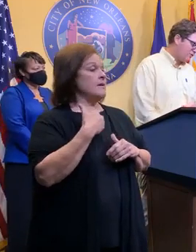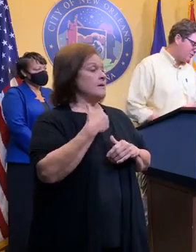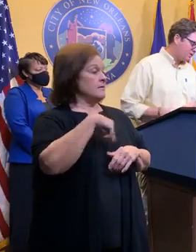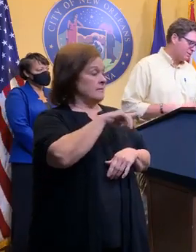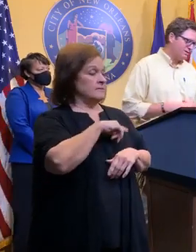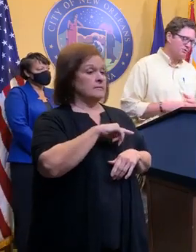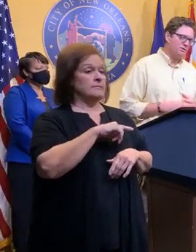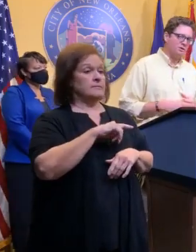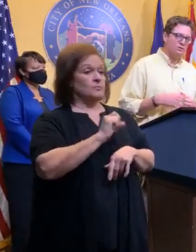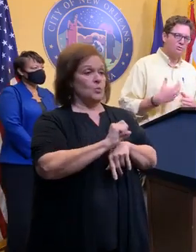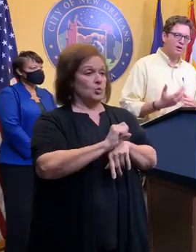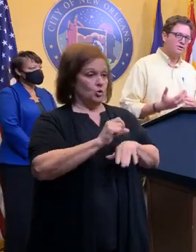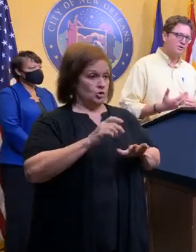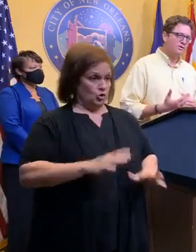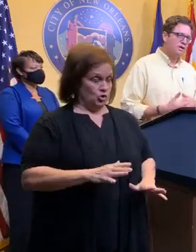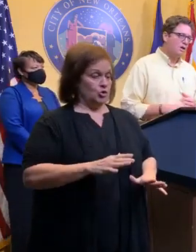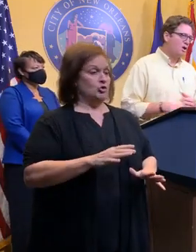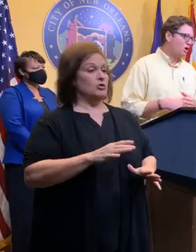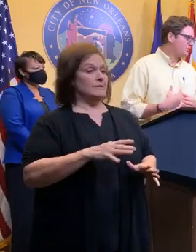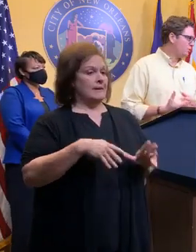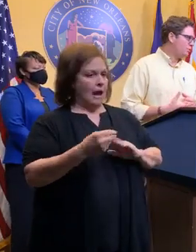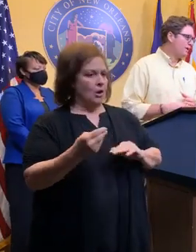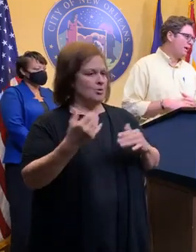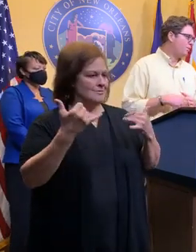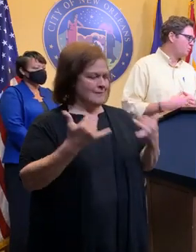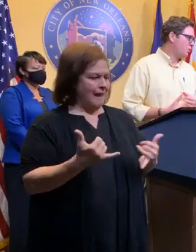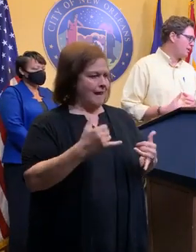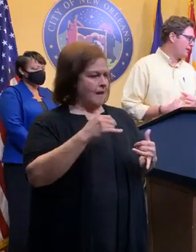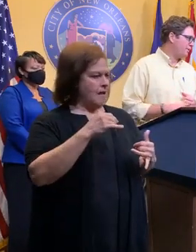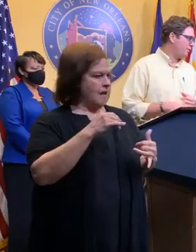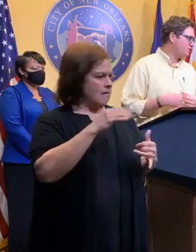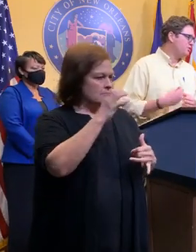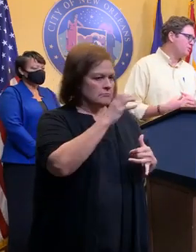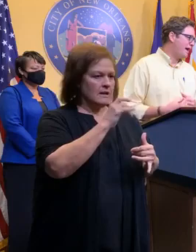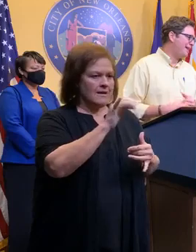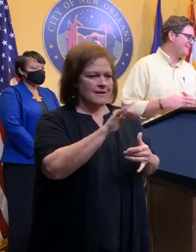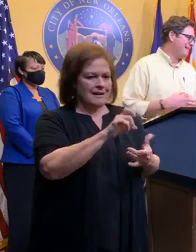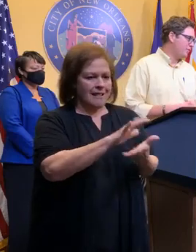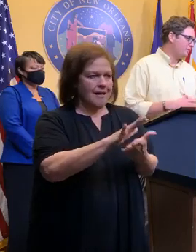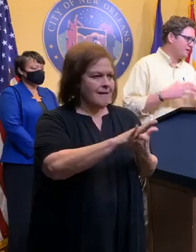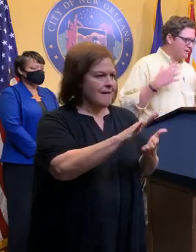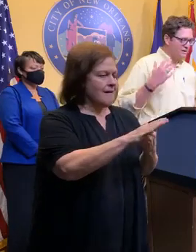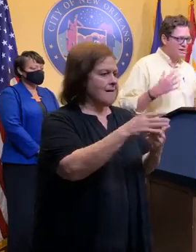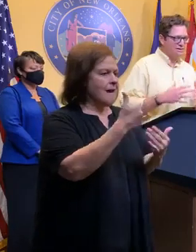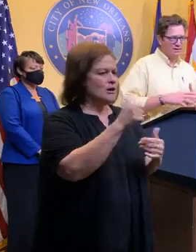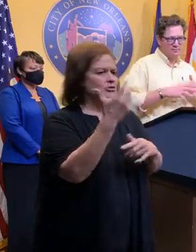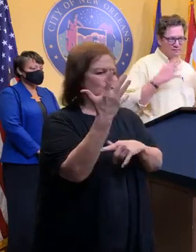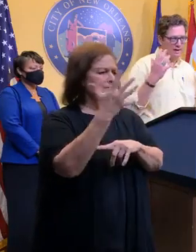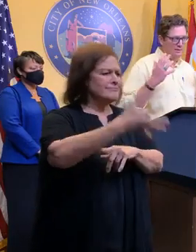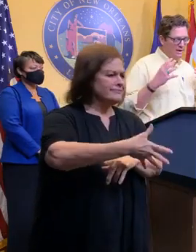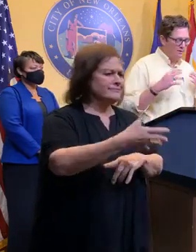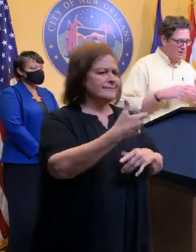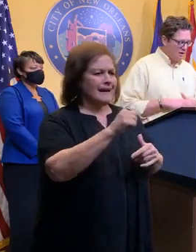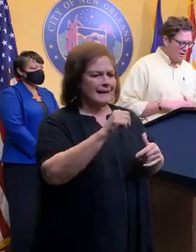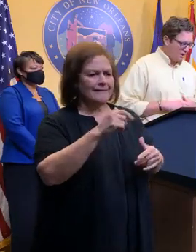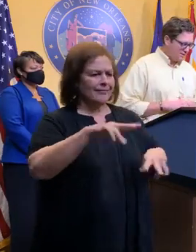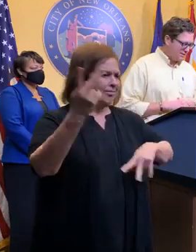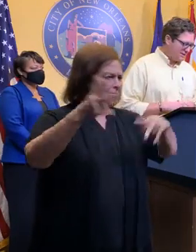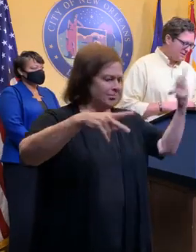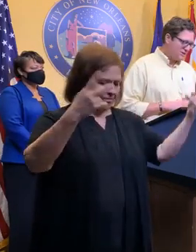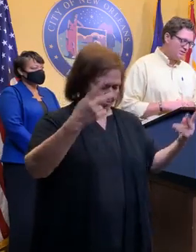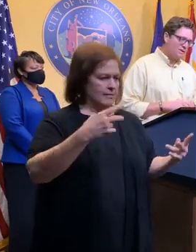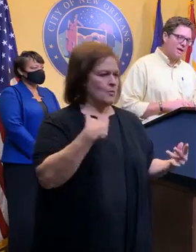Parkways Department. If you see loose branches, call 3-1 now. Report it now. We want to do that now. want to clear anything that can fly around.